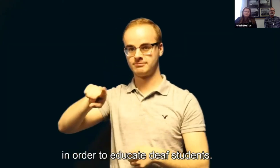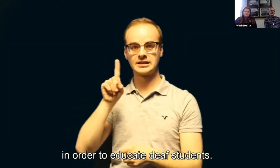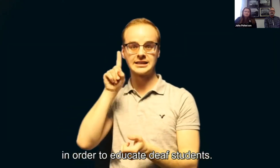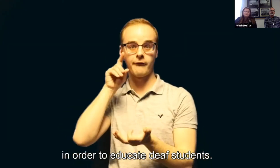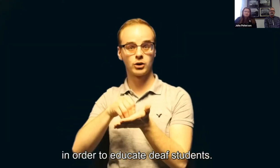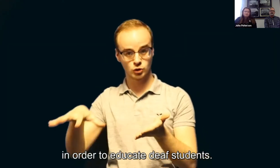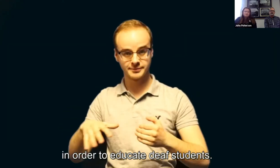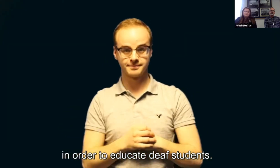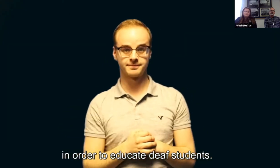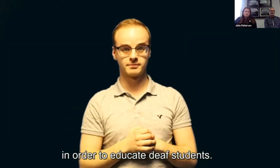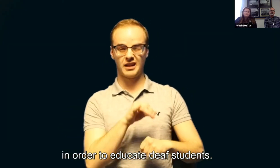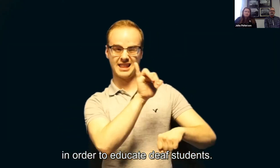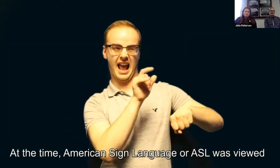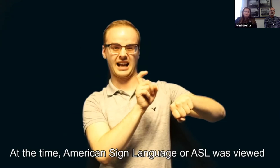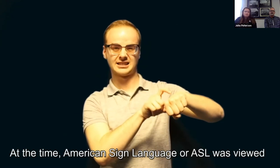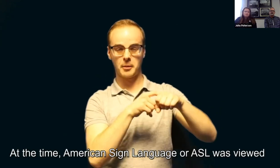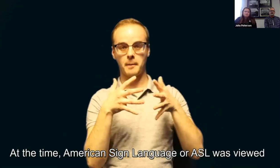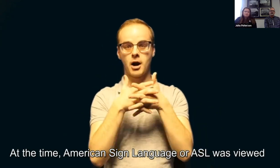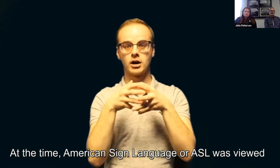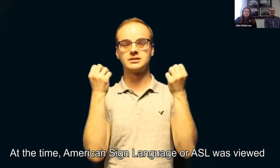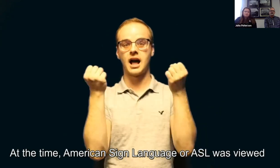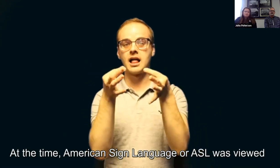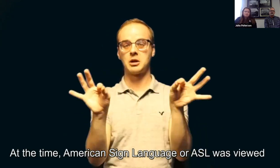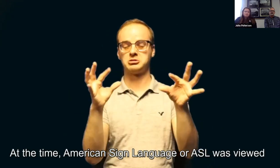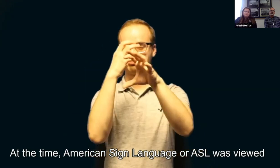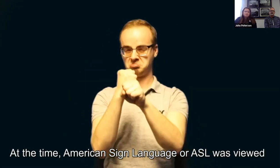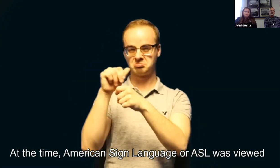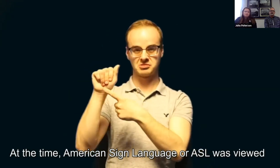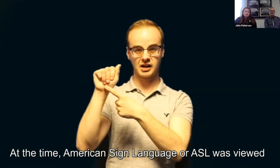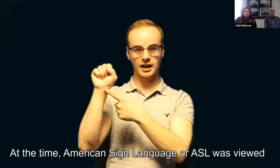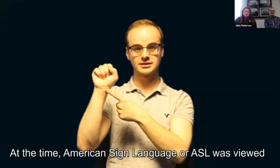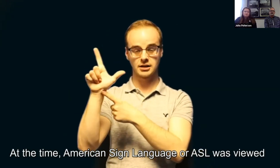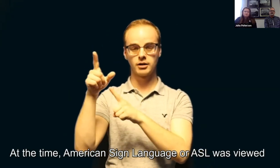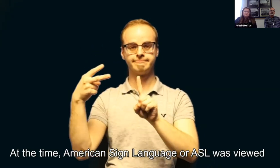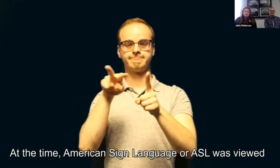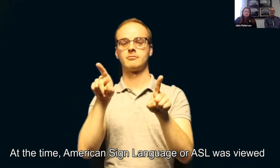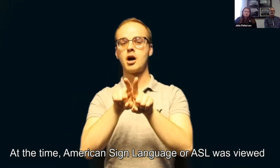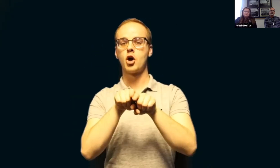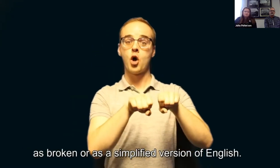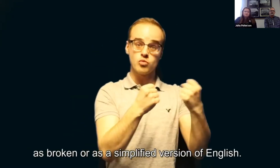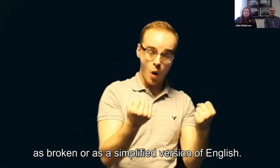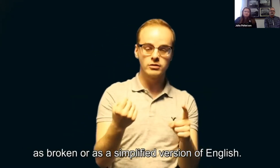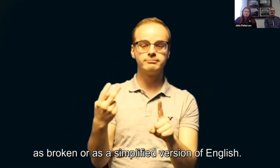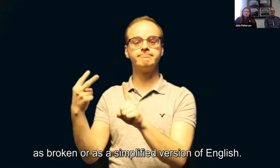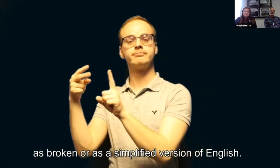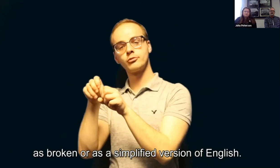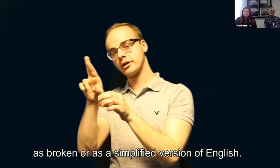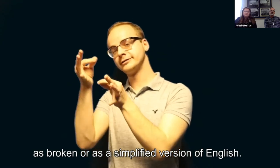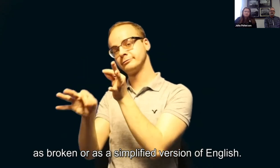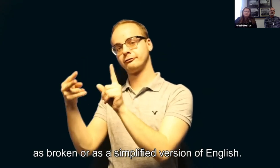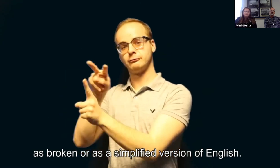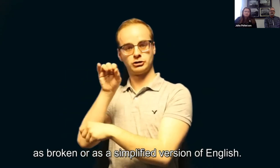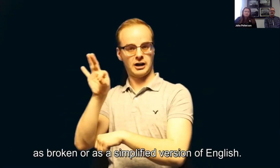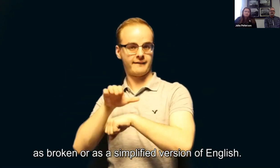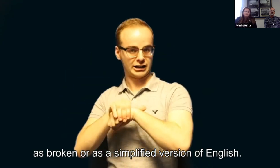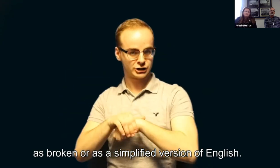in order to educate deaf students. At the time, American Sign Language, or ASL, was viewed as broken or as a